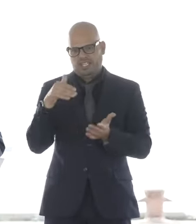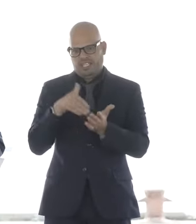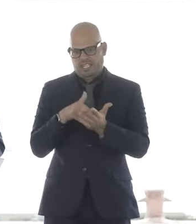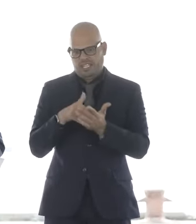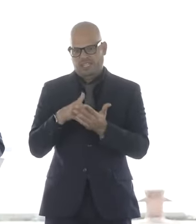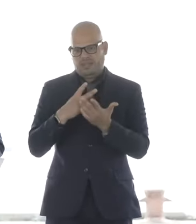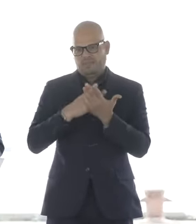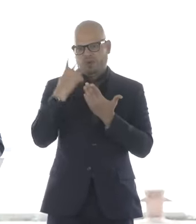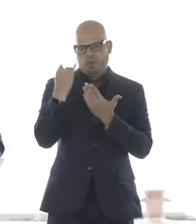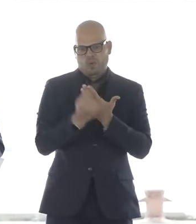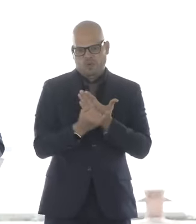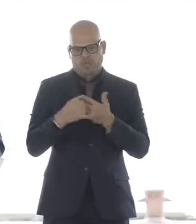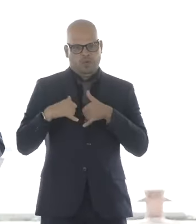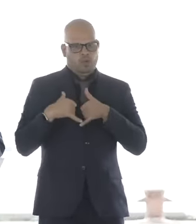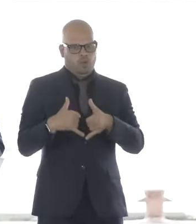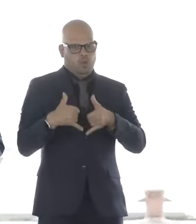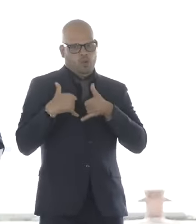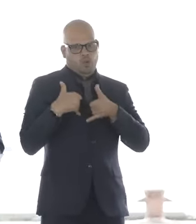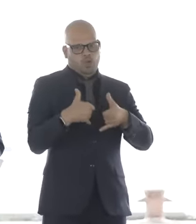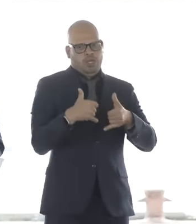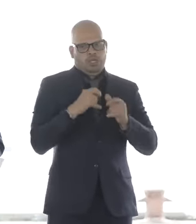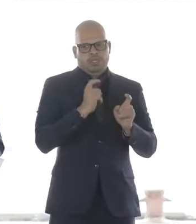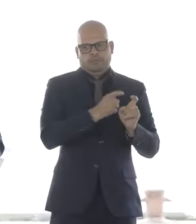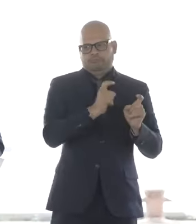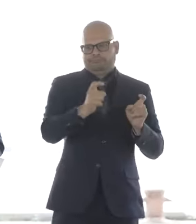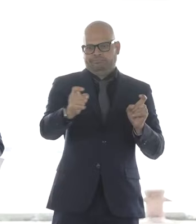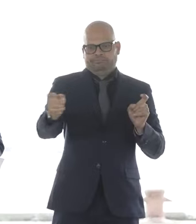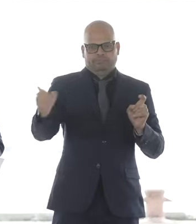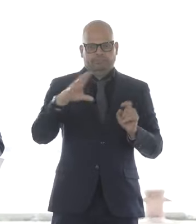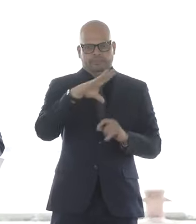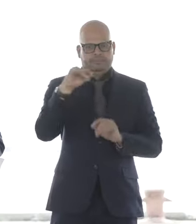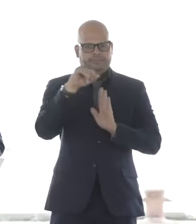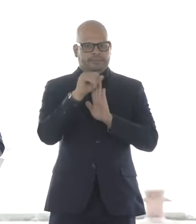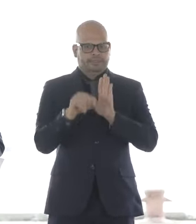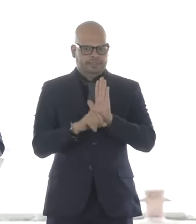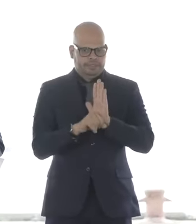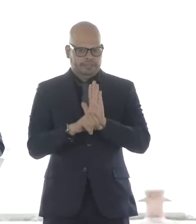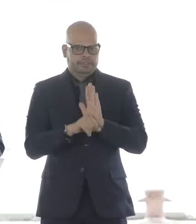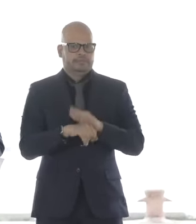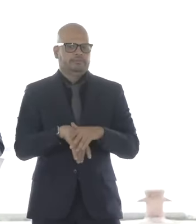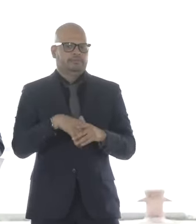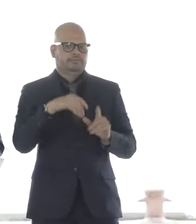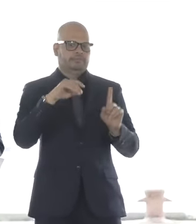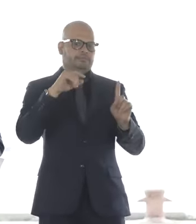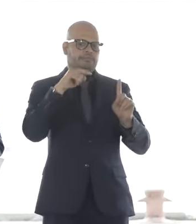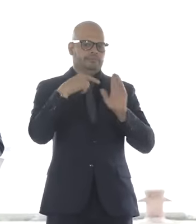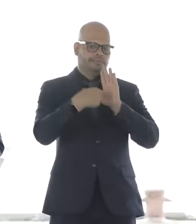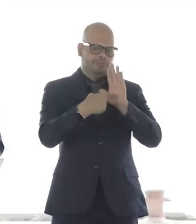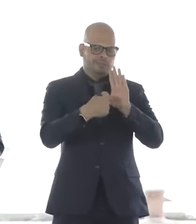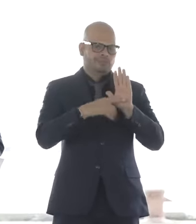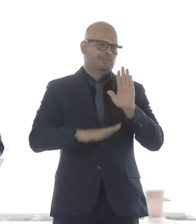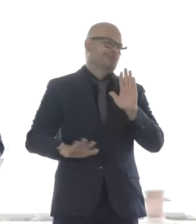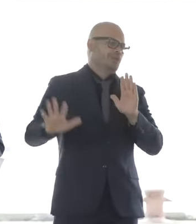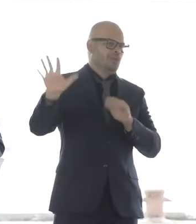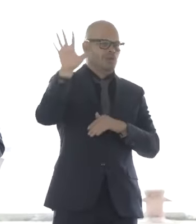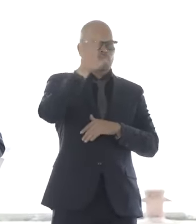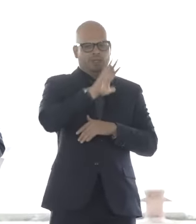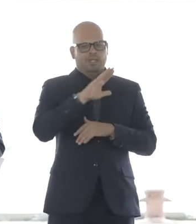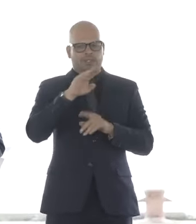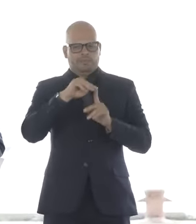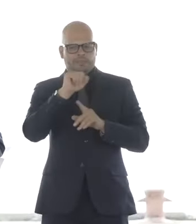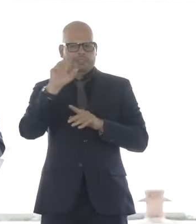in 50 states, D.C., and the territories. Today, I want to talk about the role of the Maritime